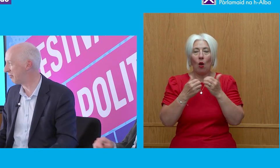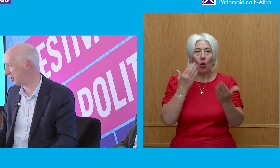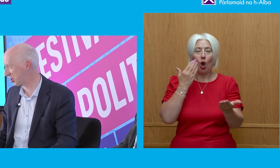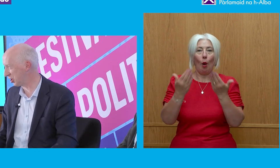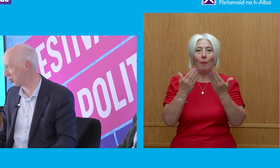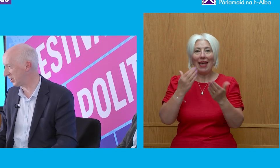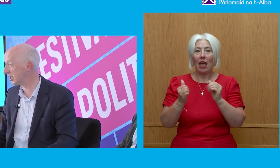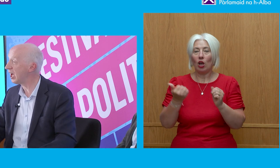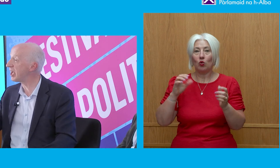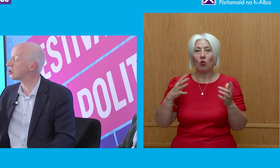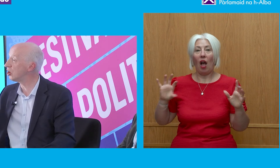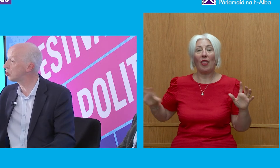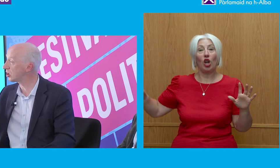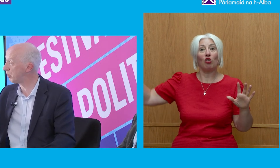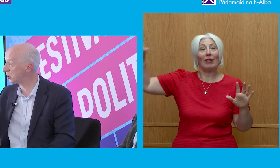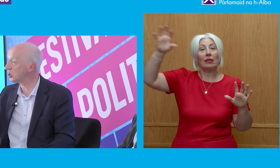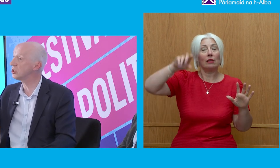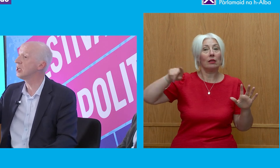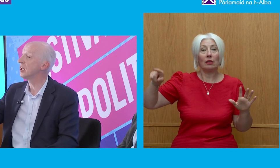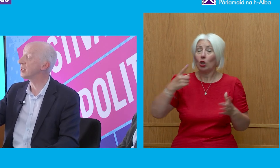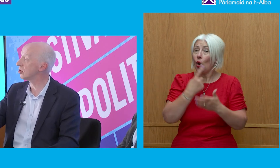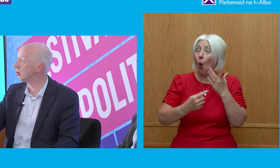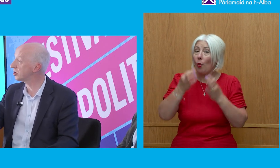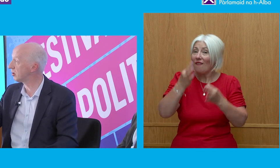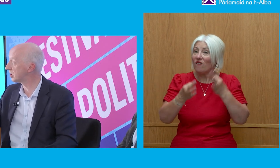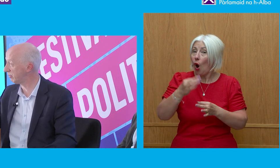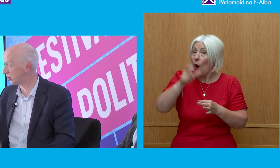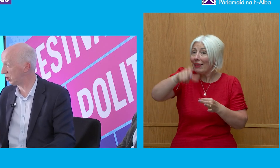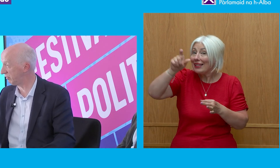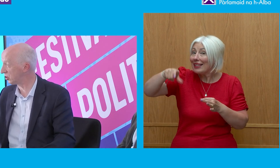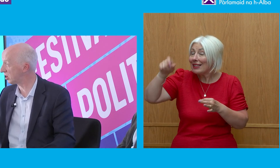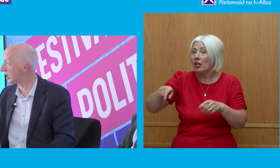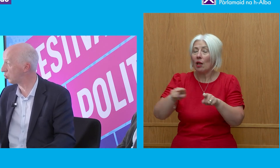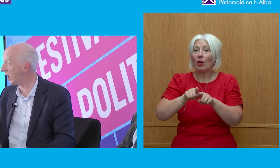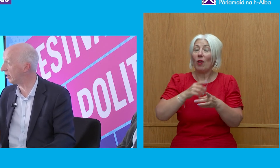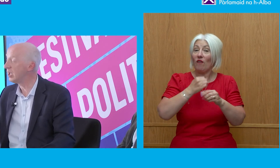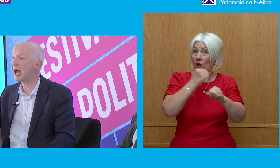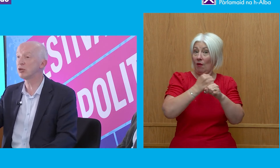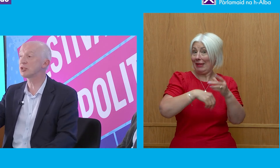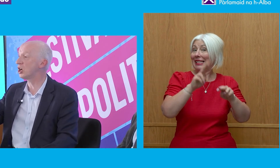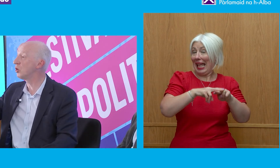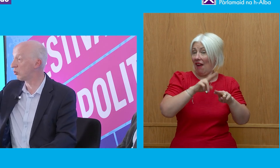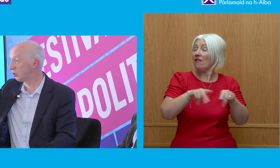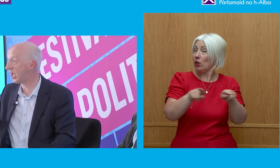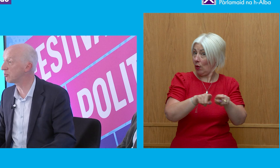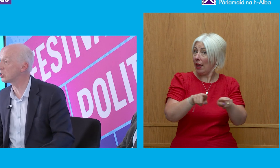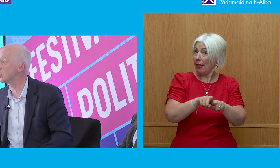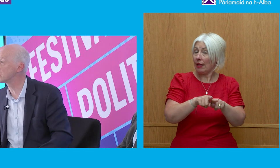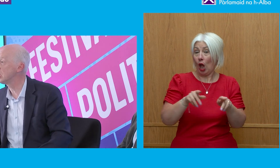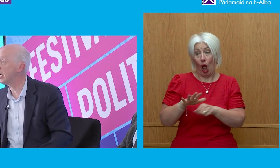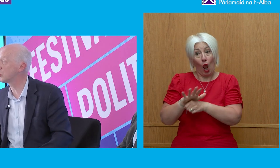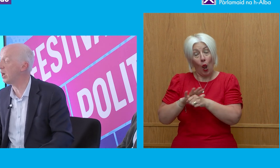those of other countries and that's not just politicians that's also civil servants as well and also local